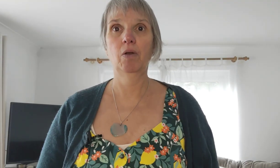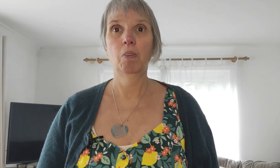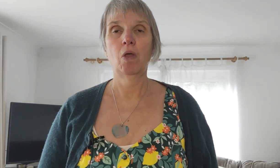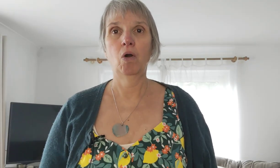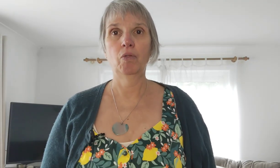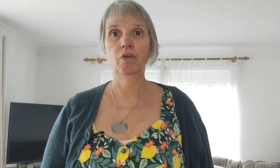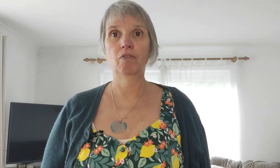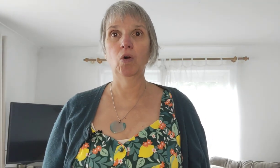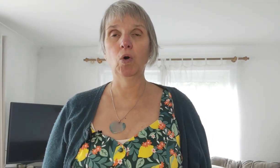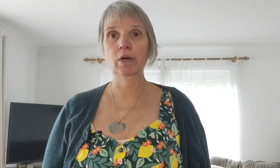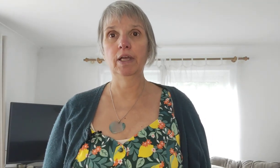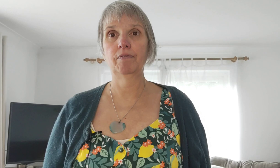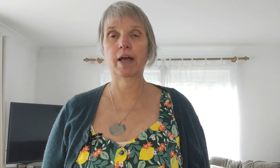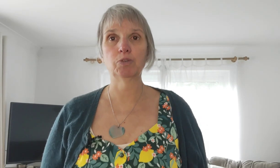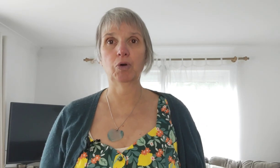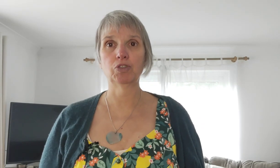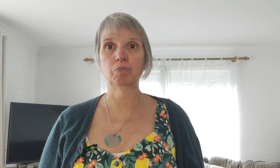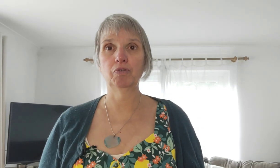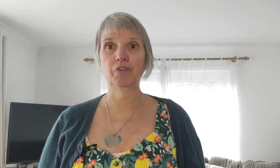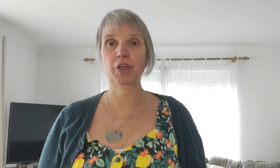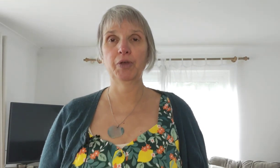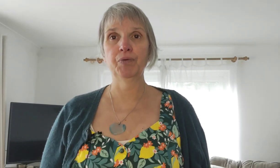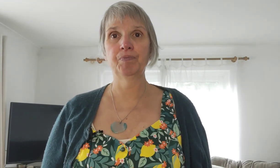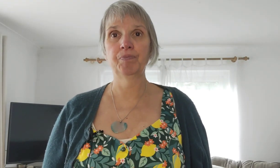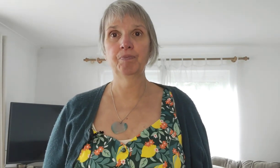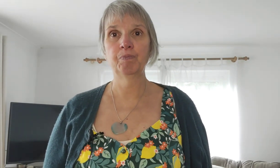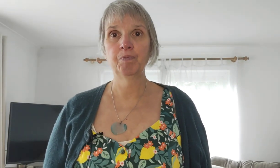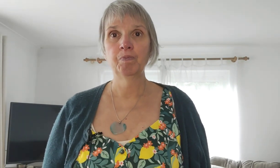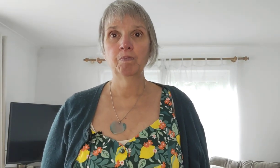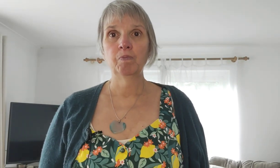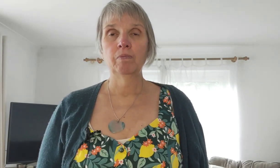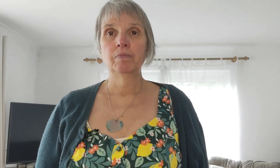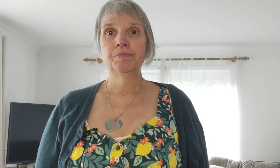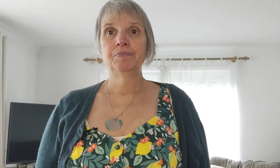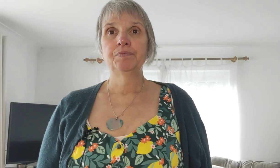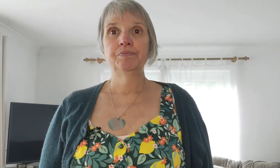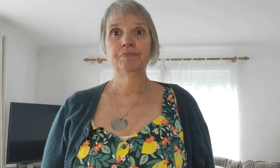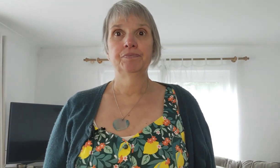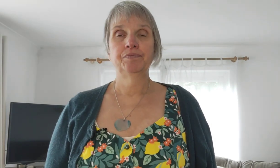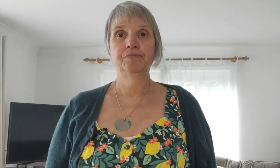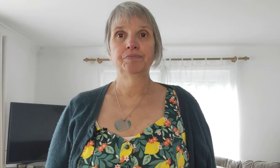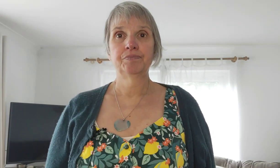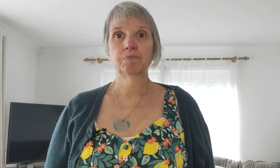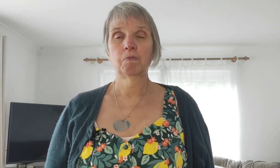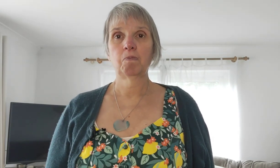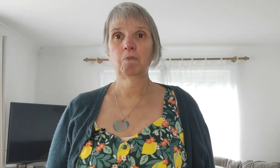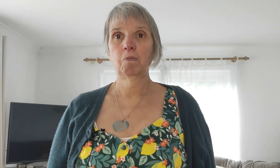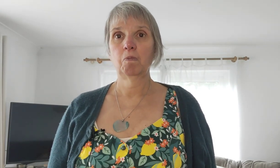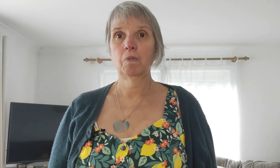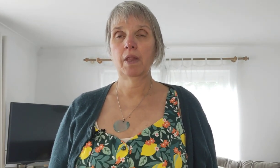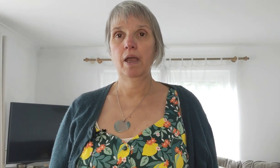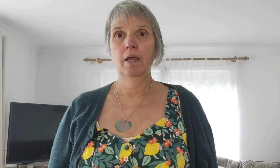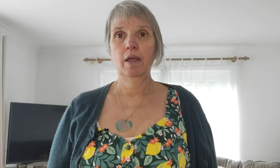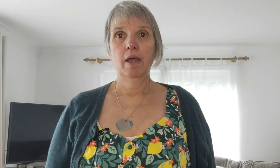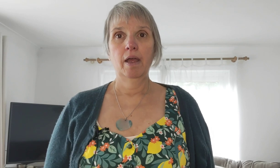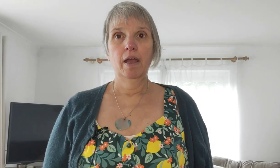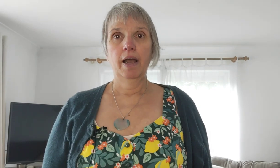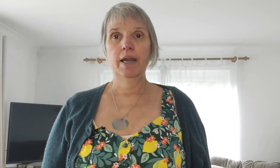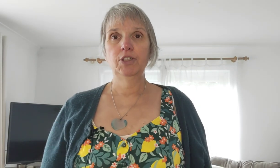on the floor if that's possible for you and